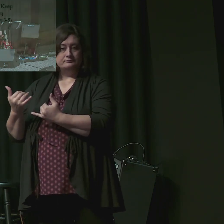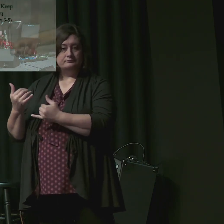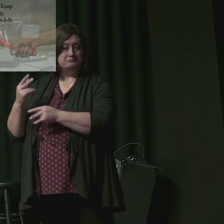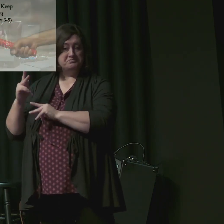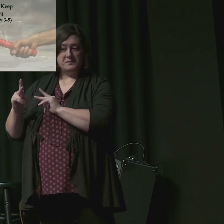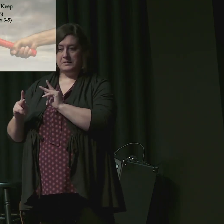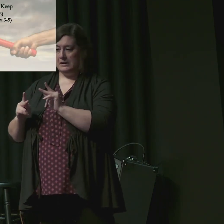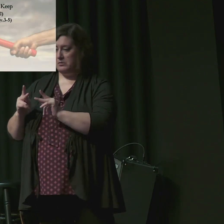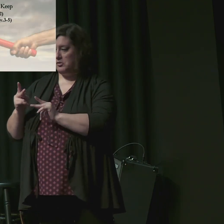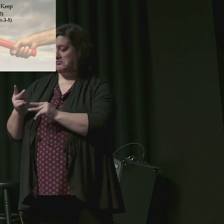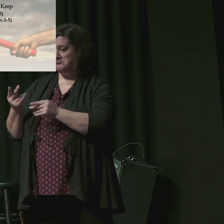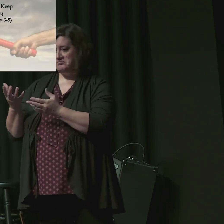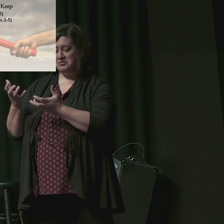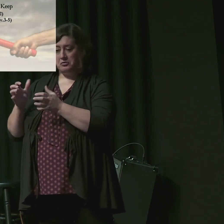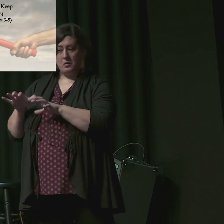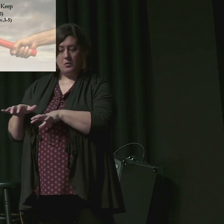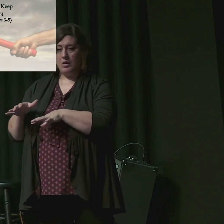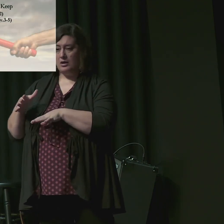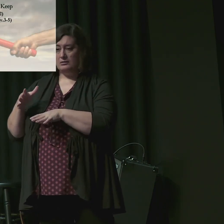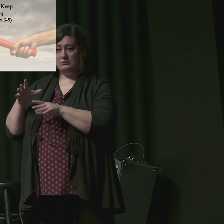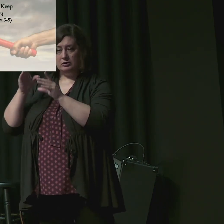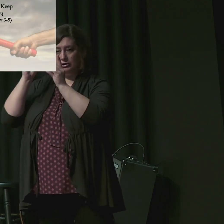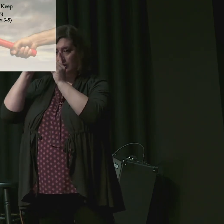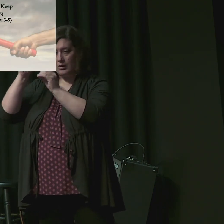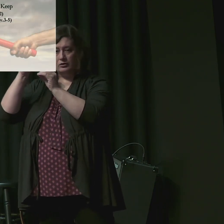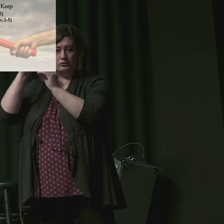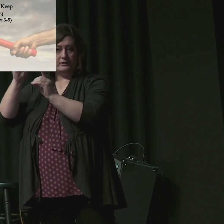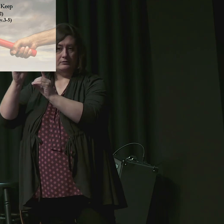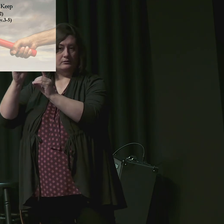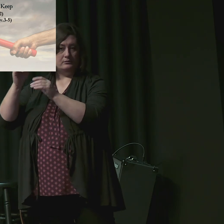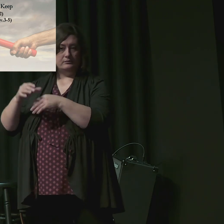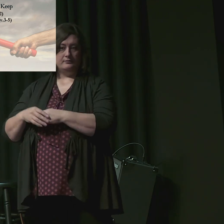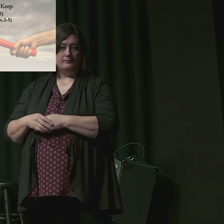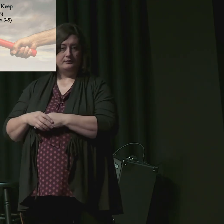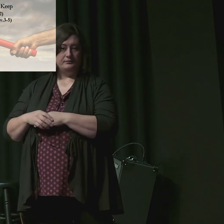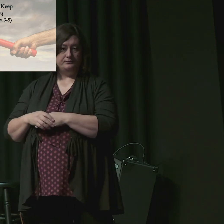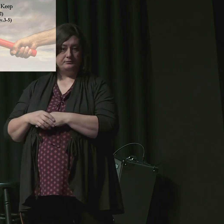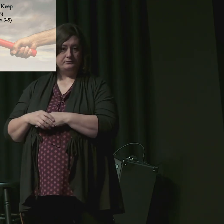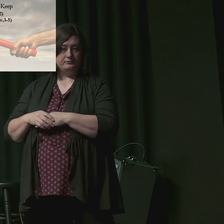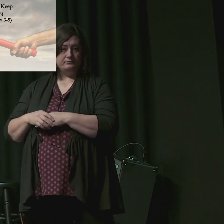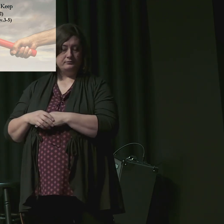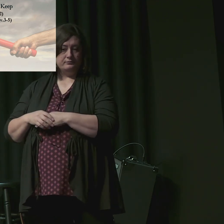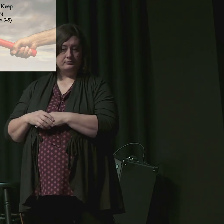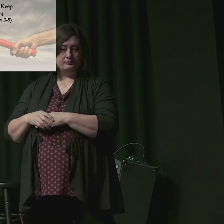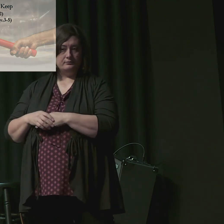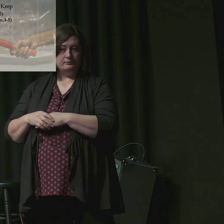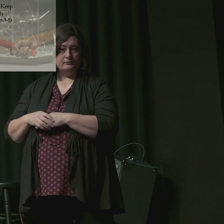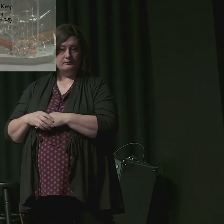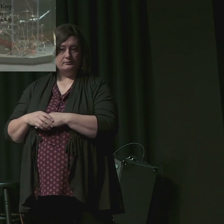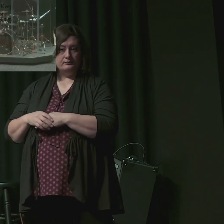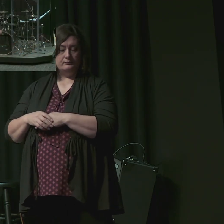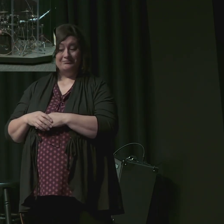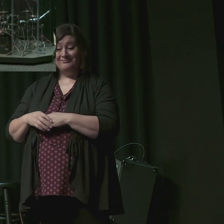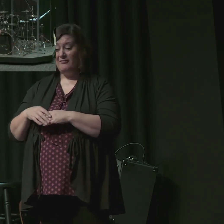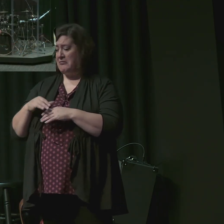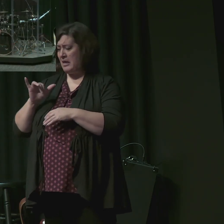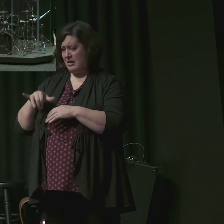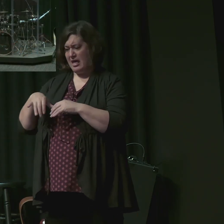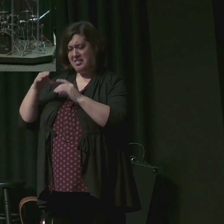not endure sound doctrine. They just won't have it. And the result is that doctrine